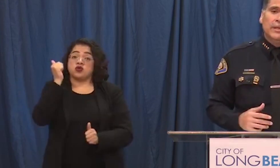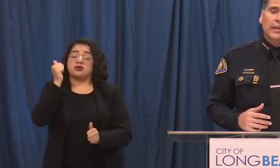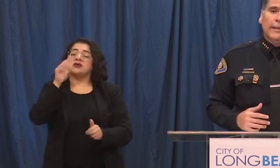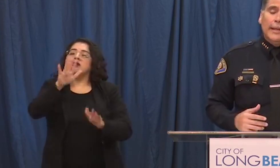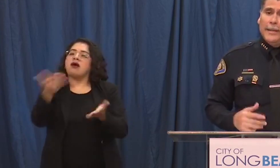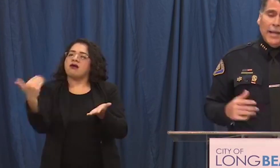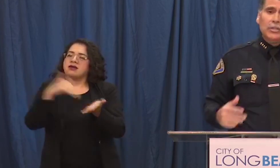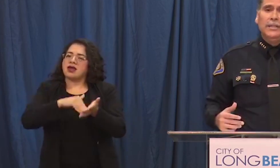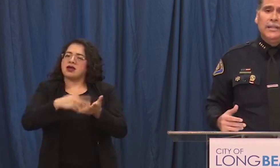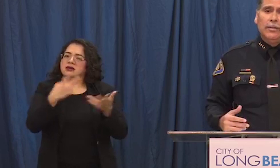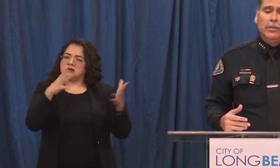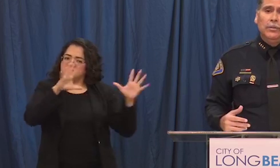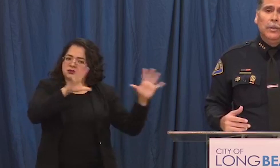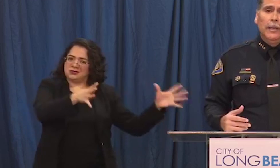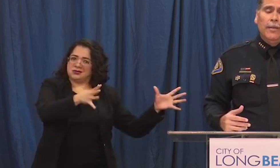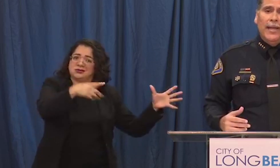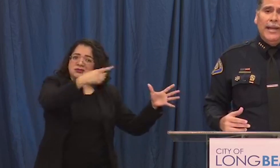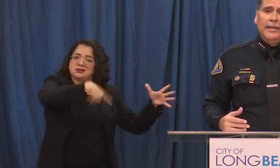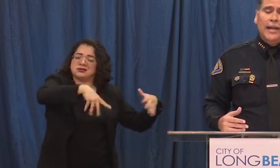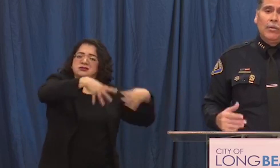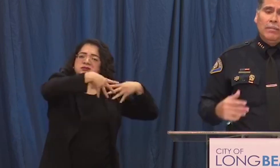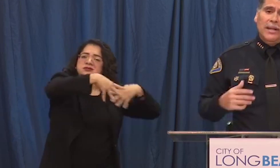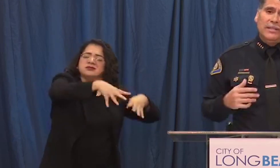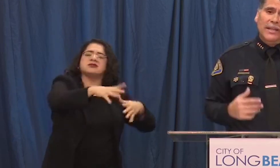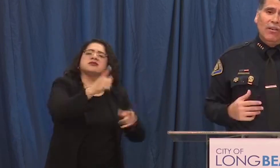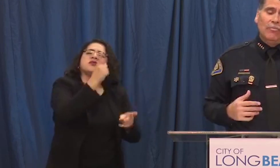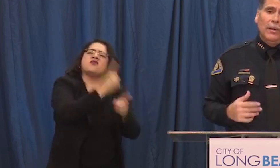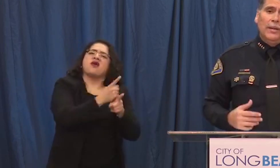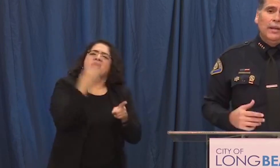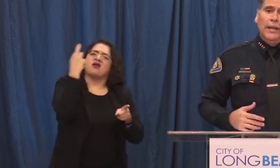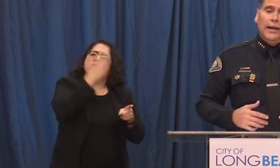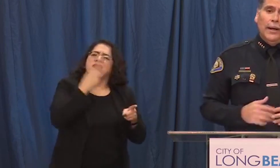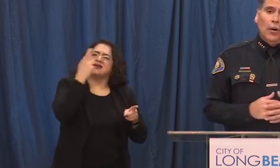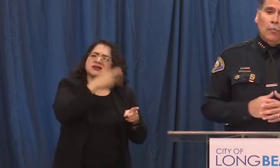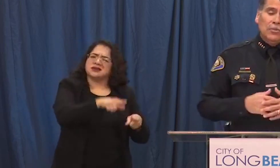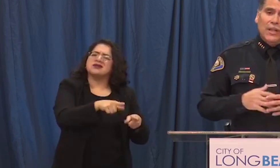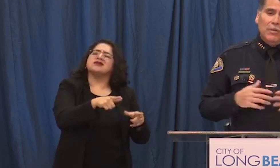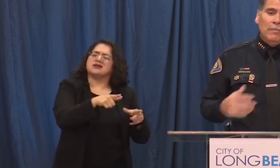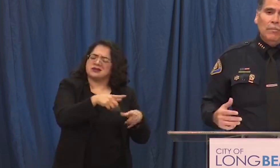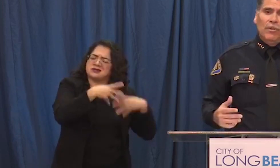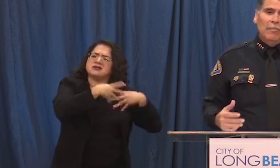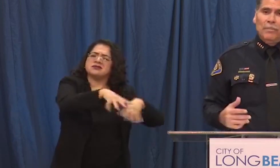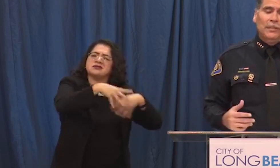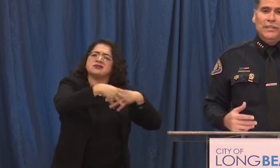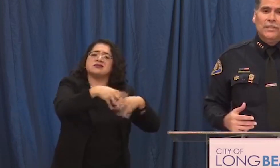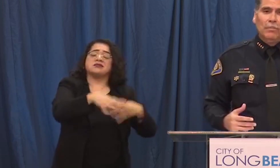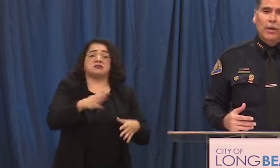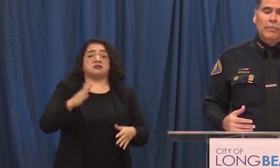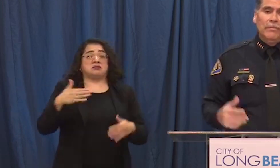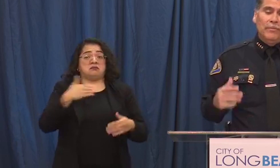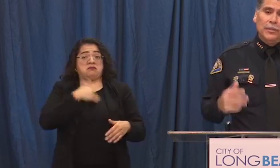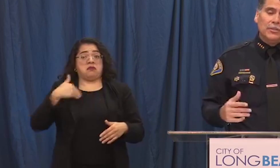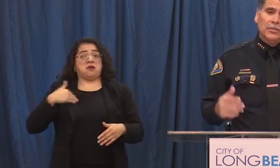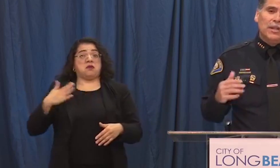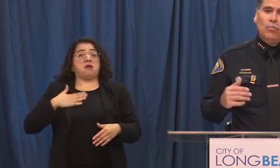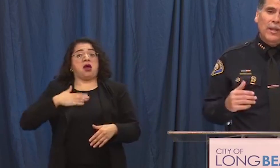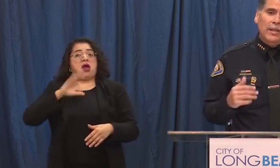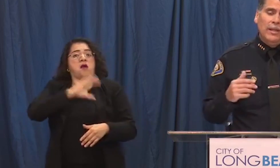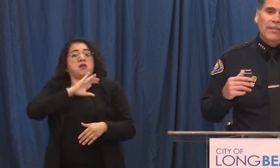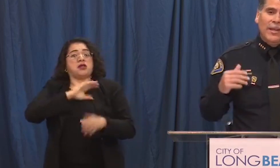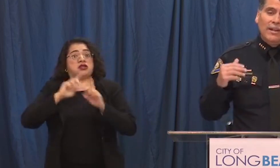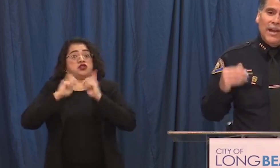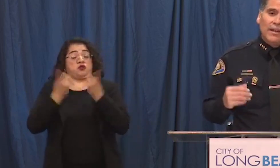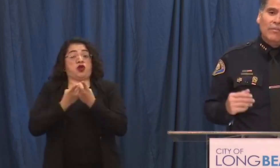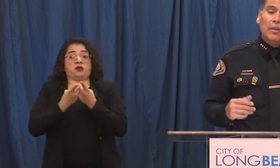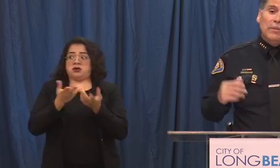reasons I can actually tell you that not only myself but uh almost every member of my police department feels the same